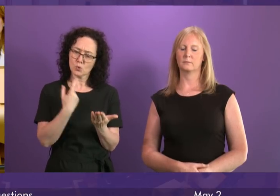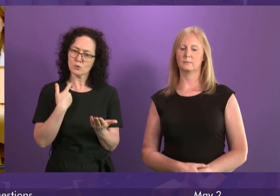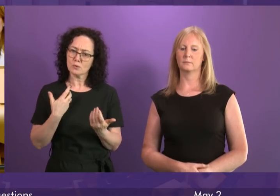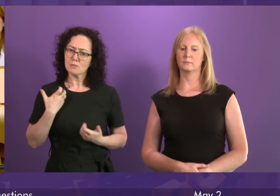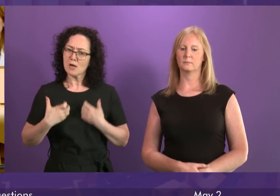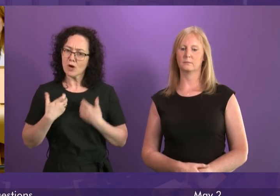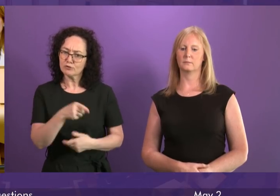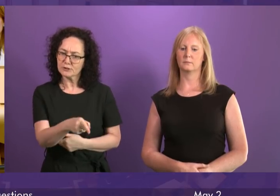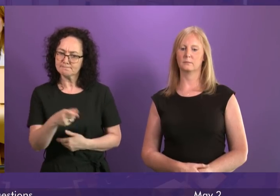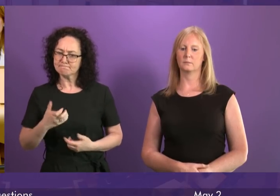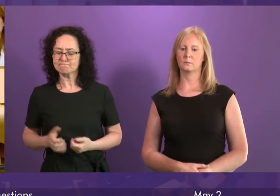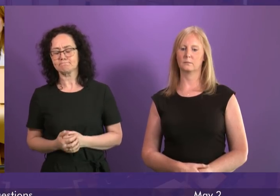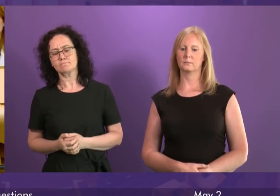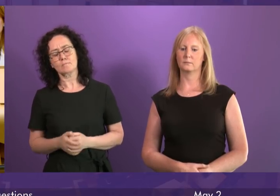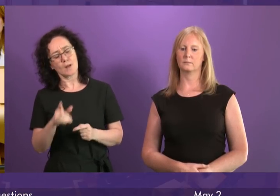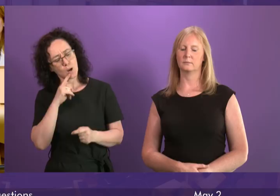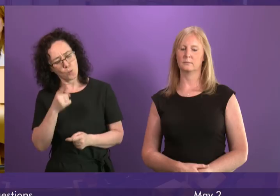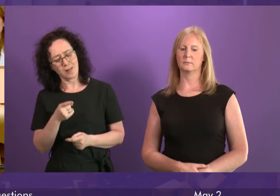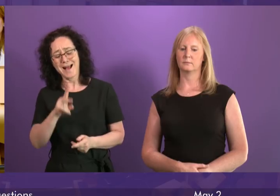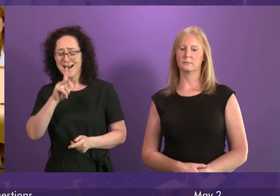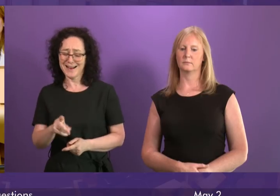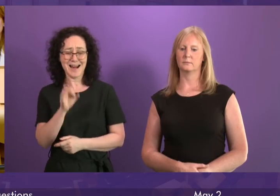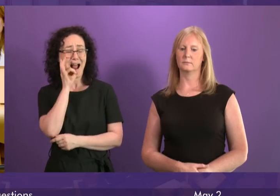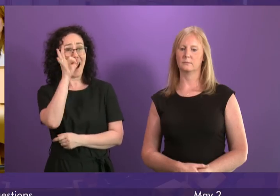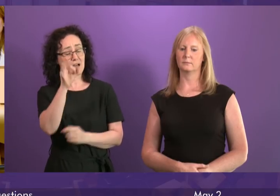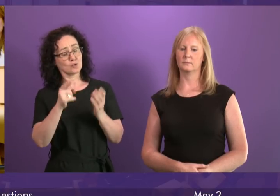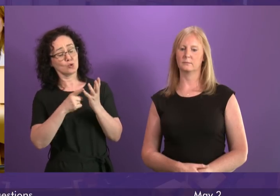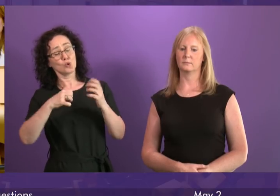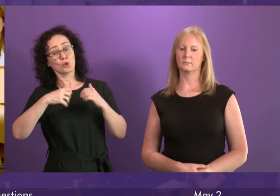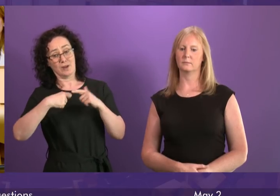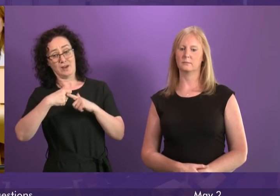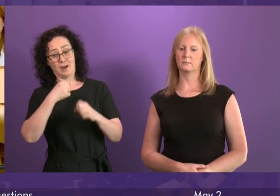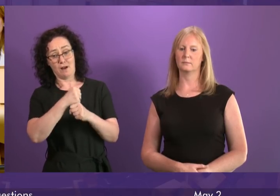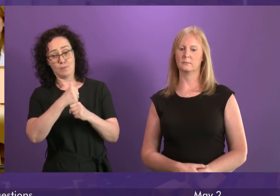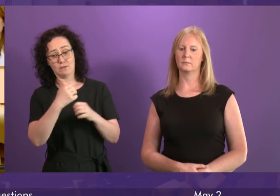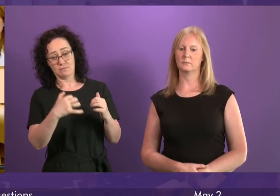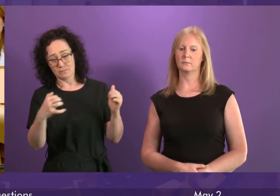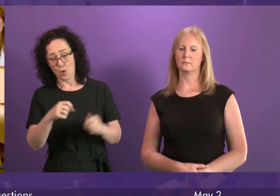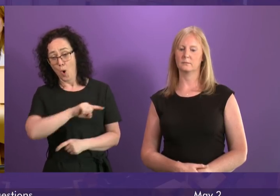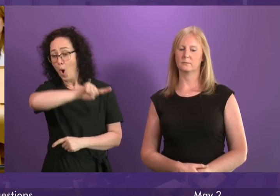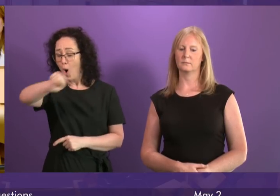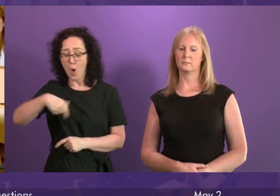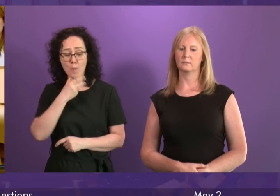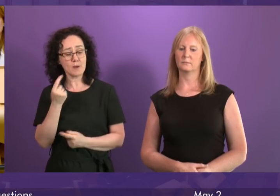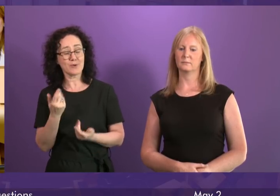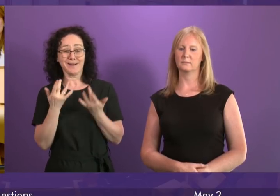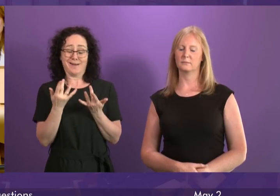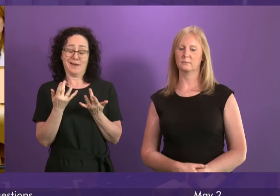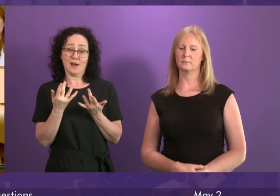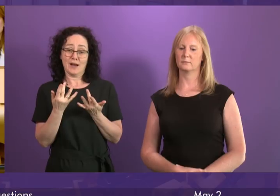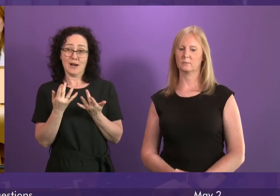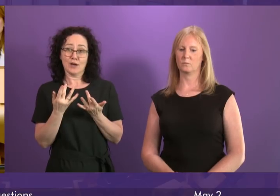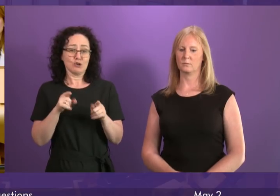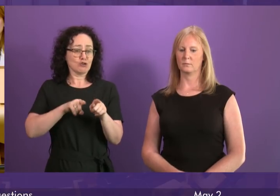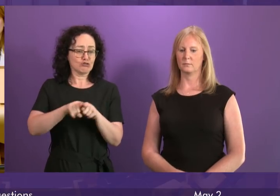I take the opportunity again today to call on the UK Government and indeed calling on all of those who have not yet taken steps